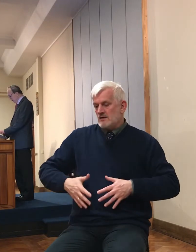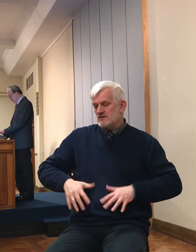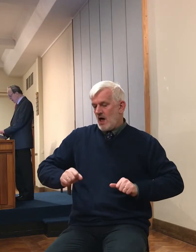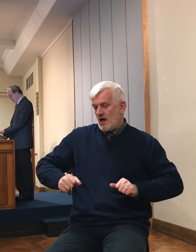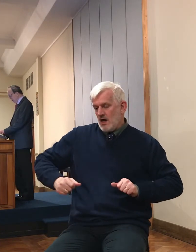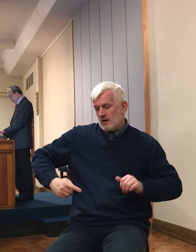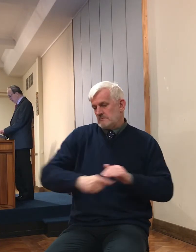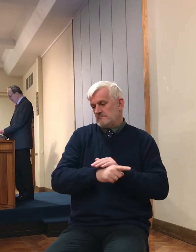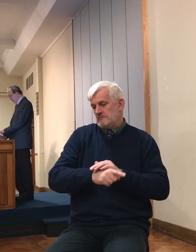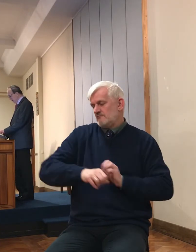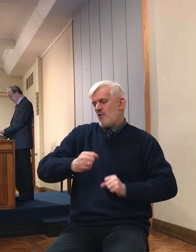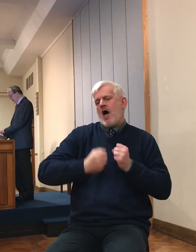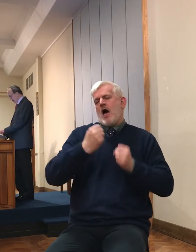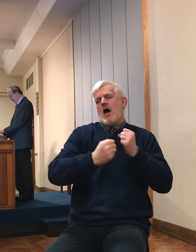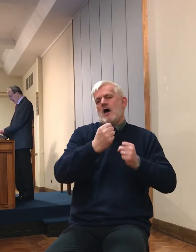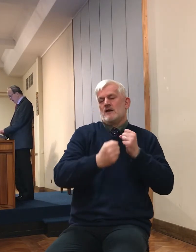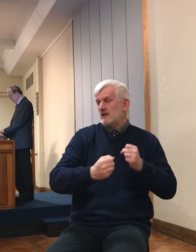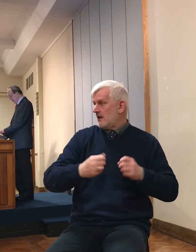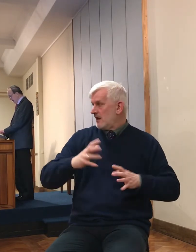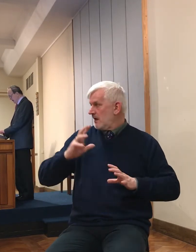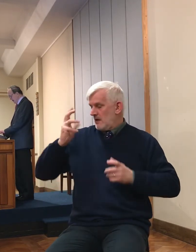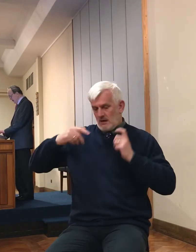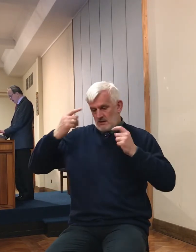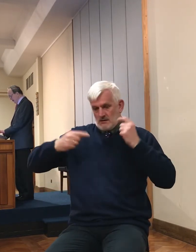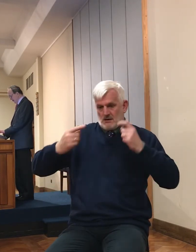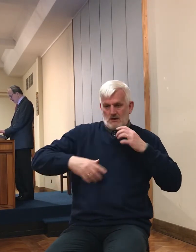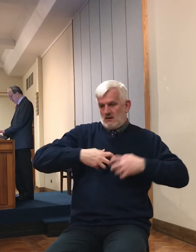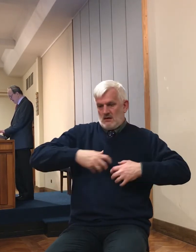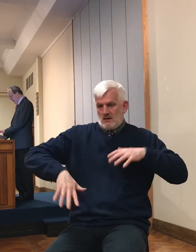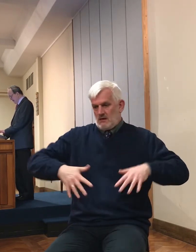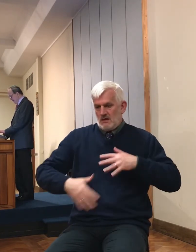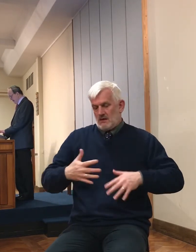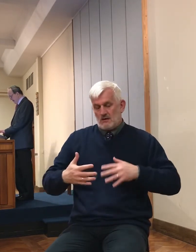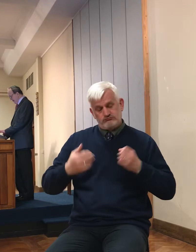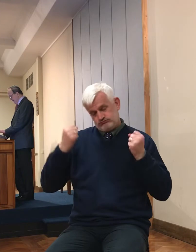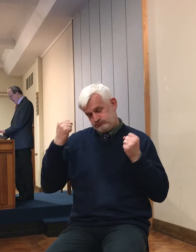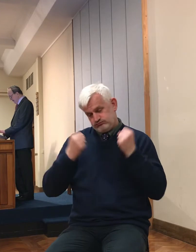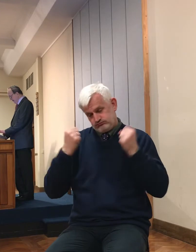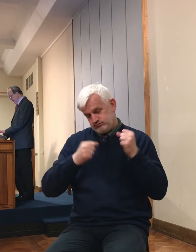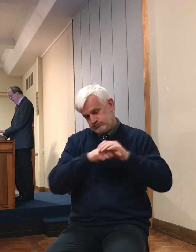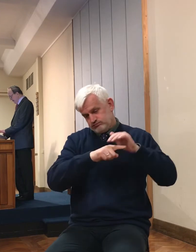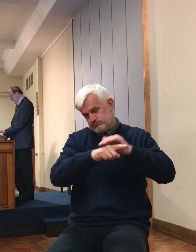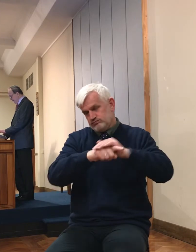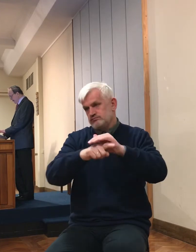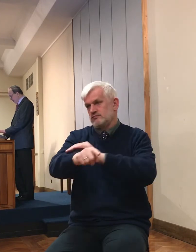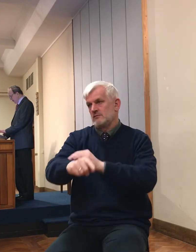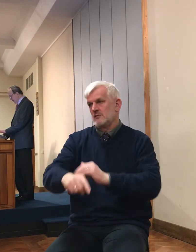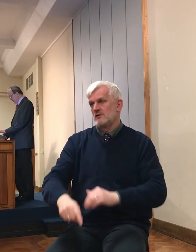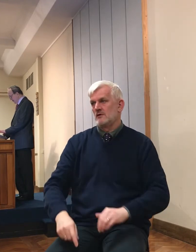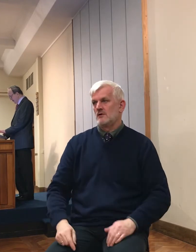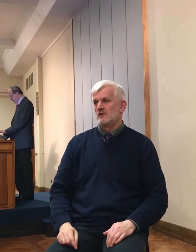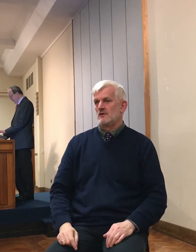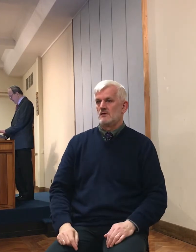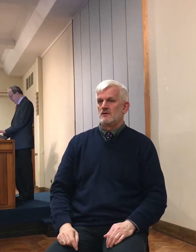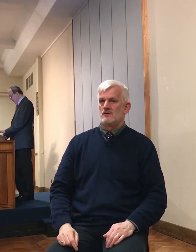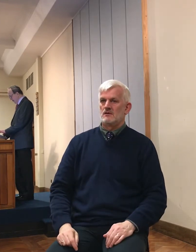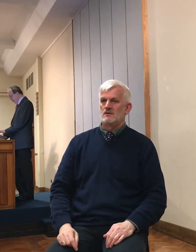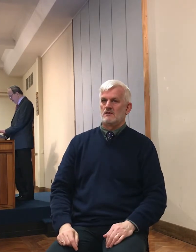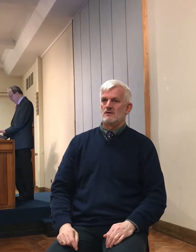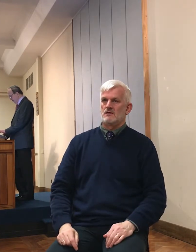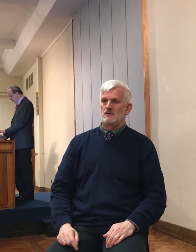terror and noise and clamor so that they ran. And the oppressors